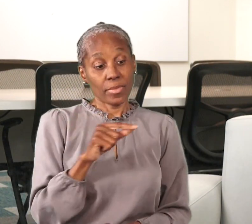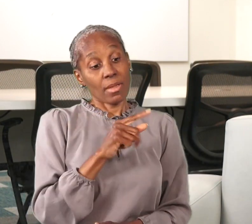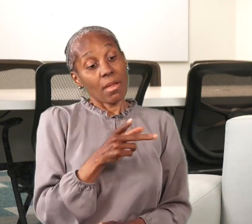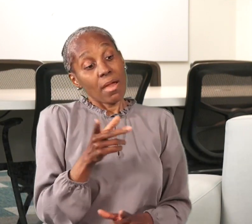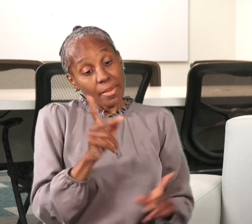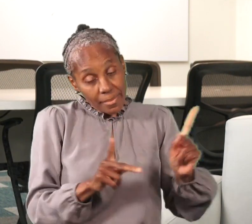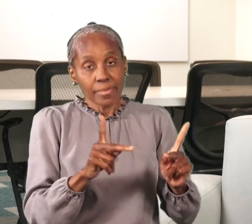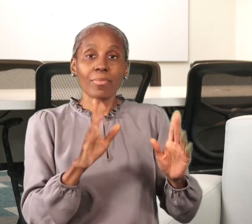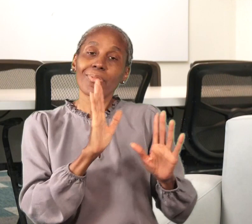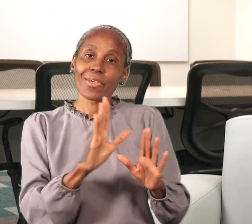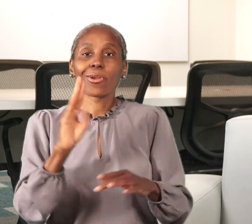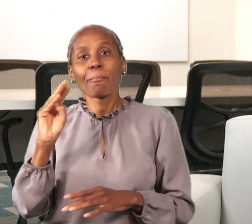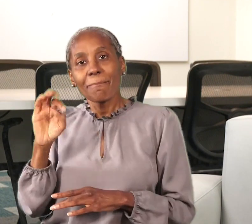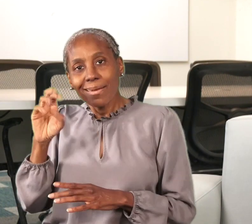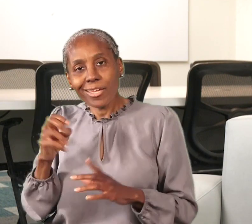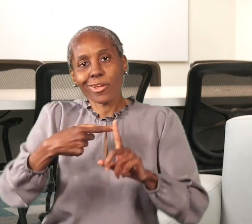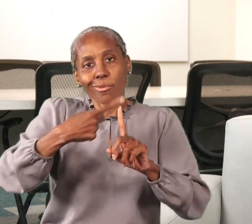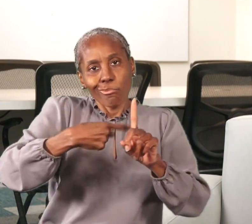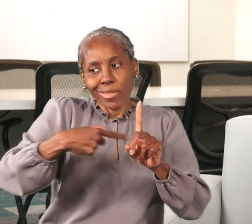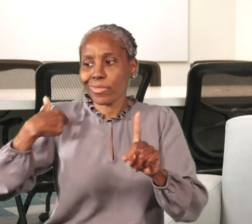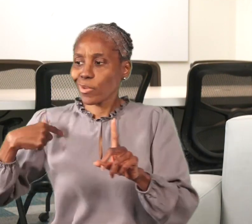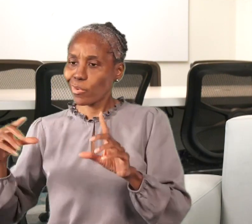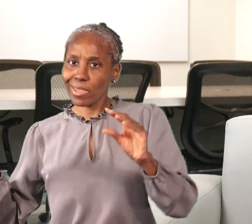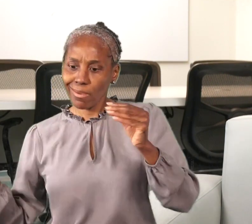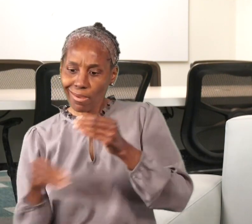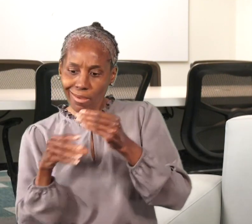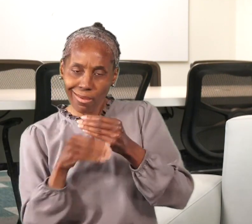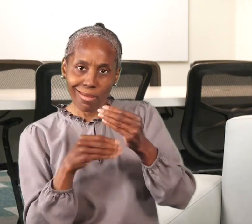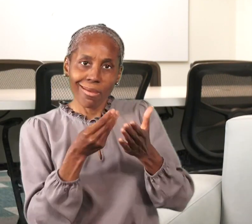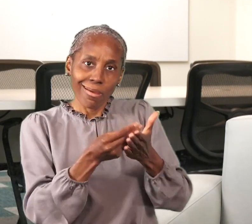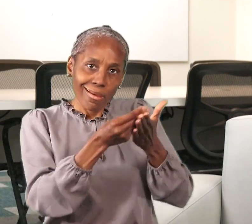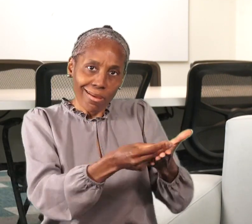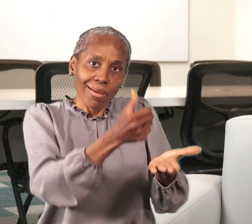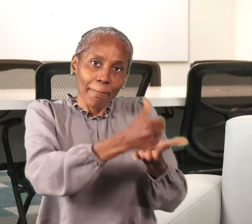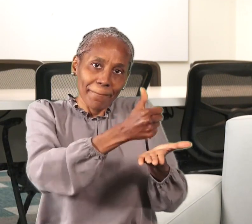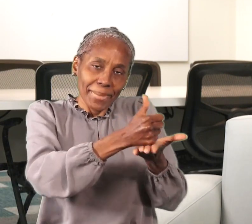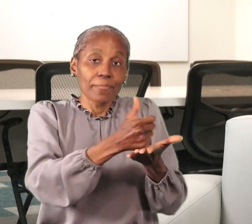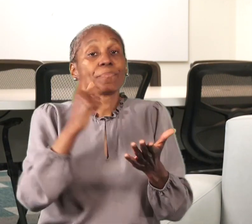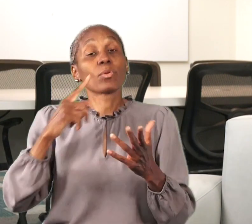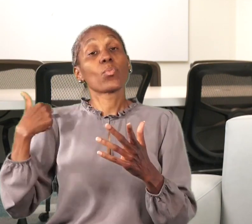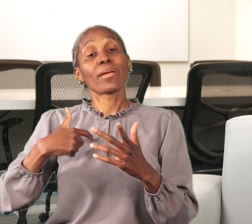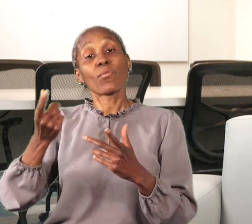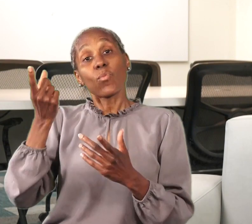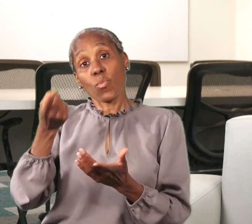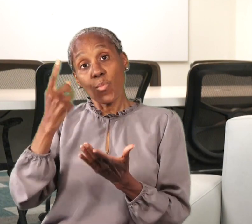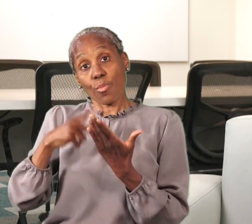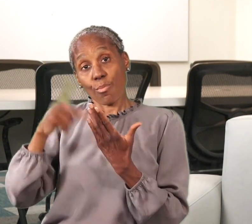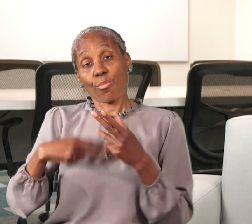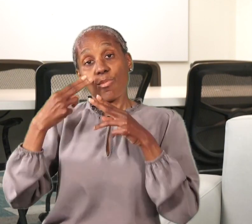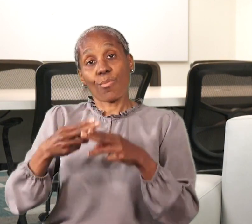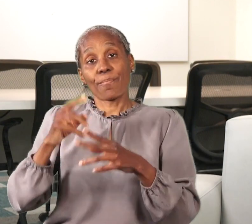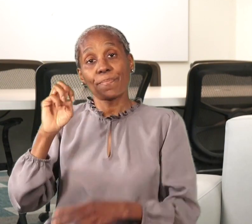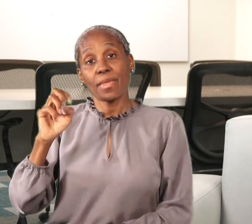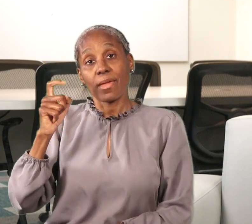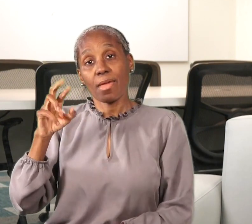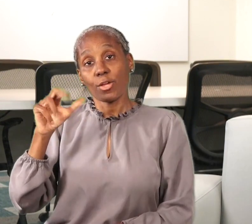And we help people pay for parts of their Medicare. Our main focus is called Extra Help. It's a federal program